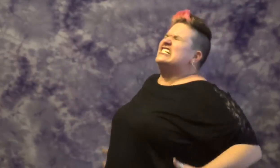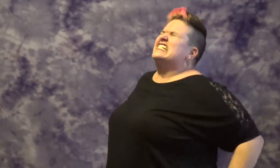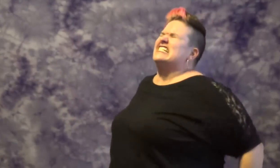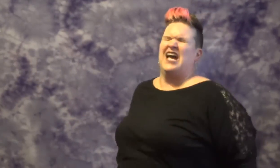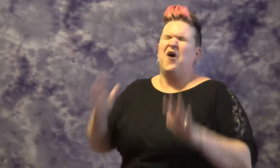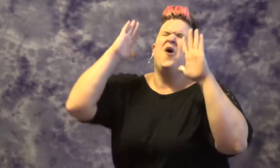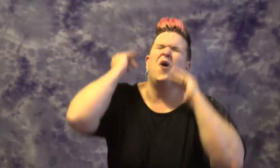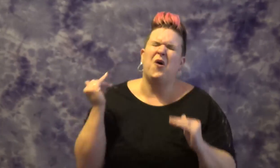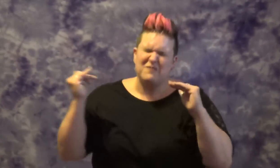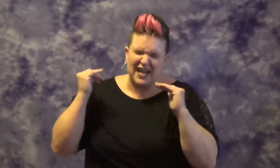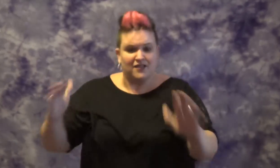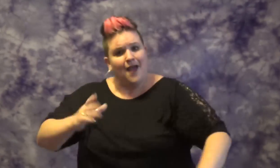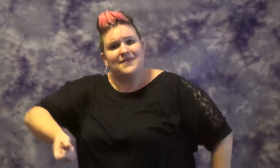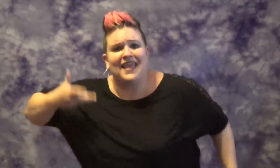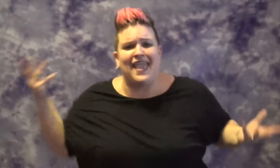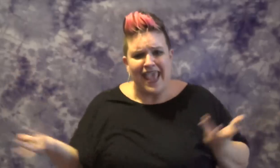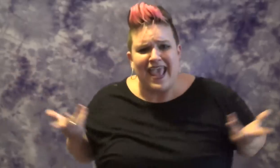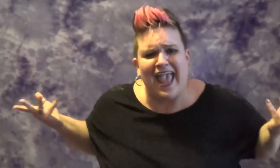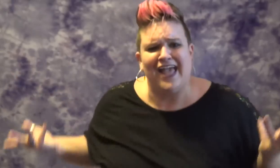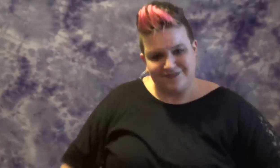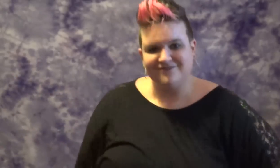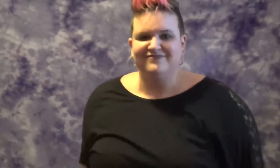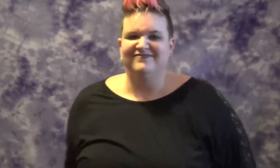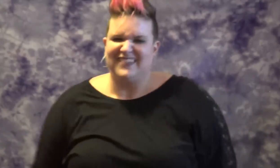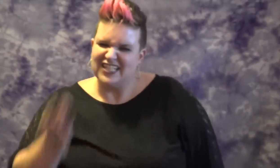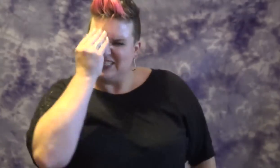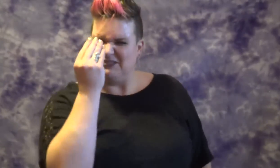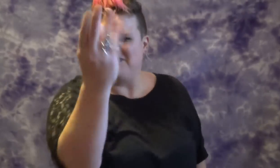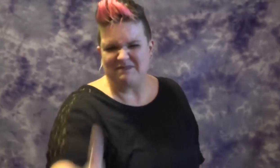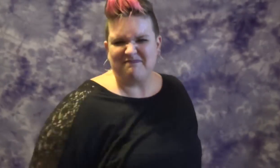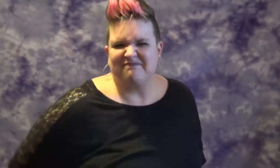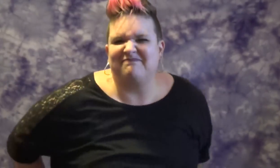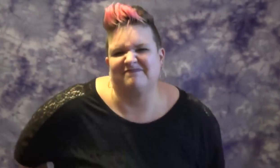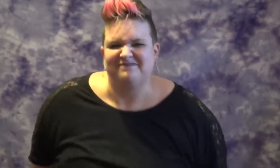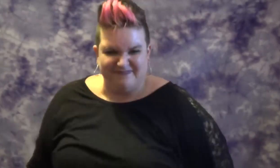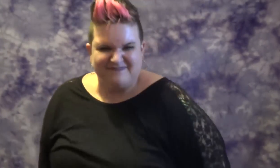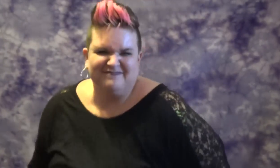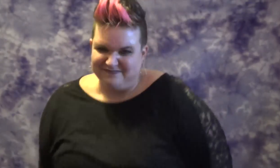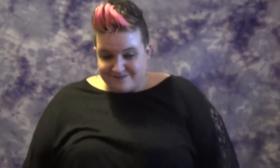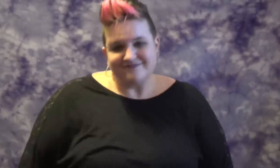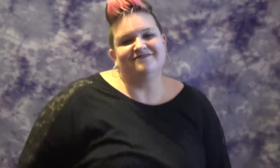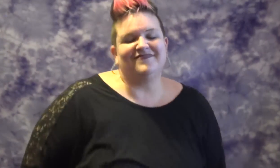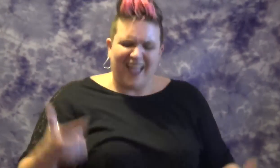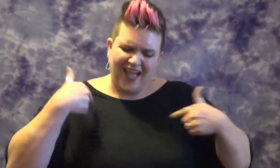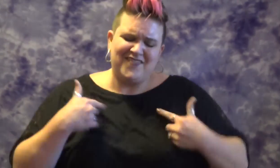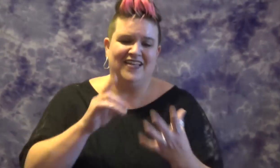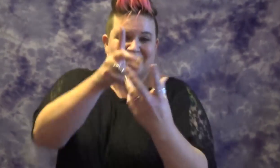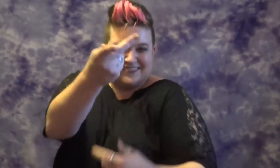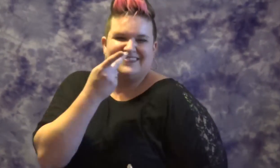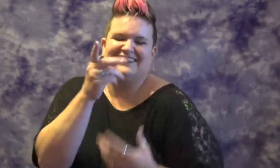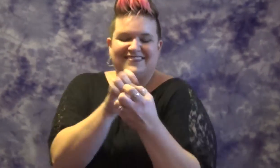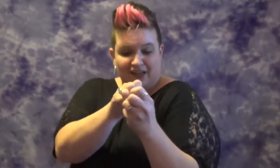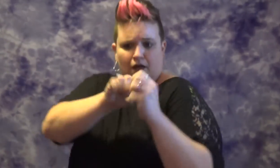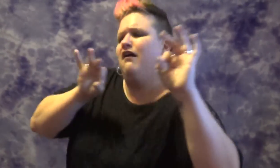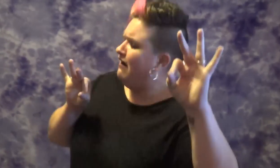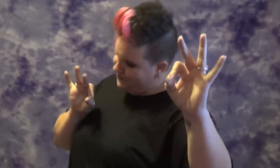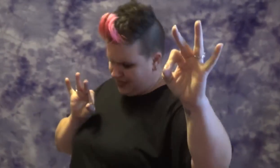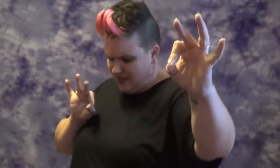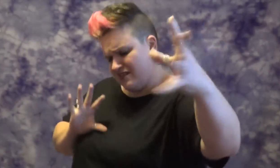Well, I'm here to remind you Of the mess you left when you